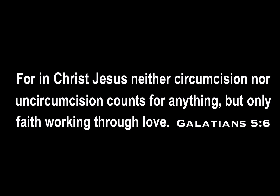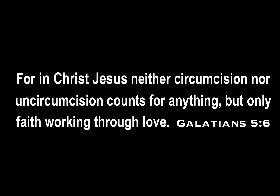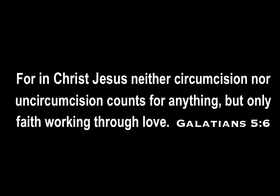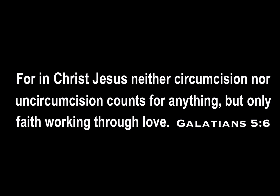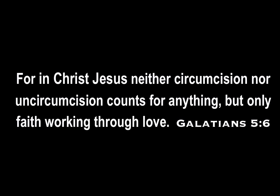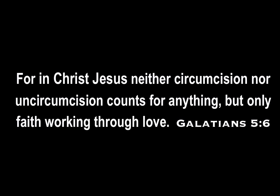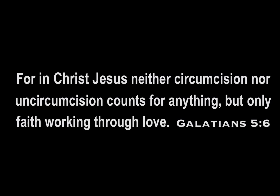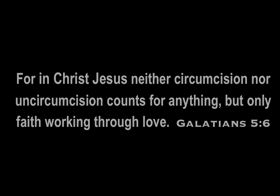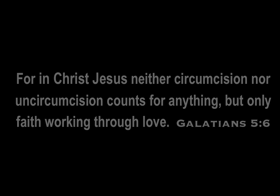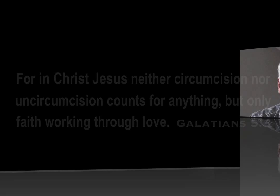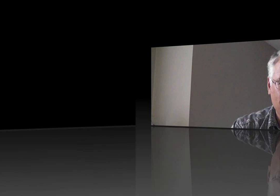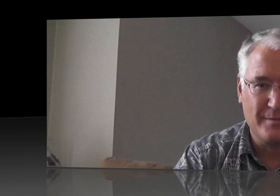love.